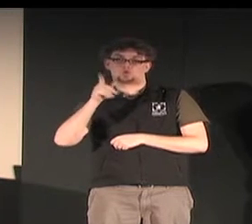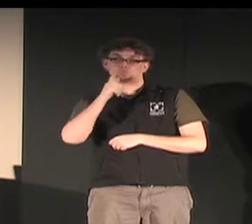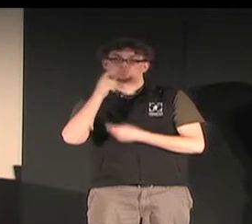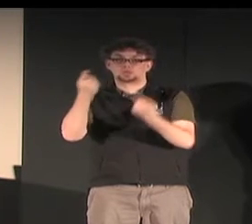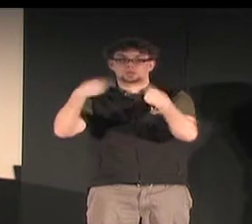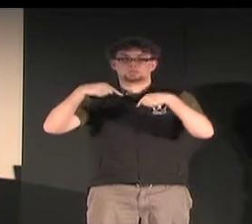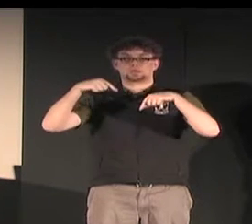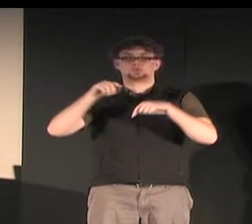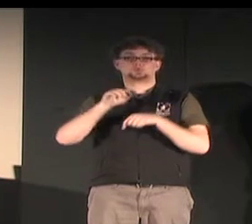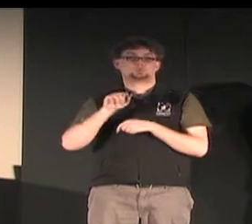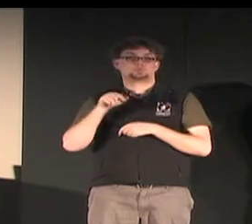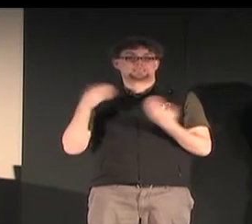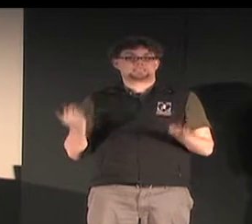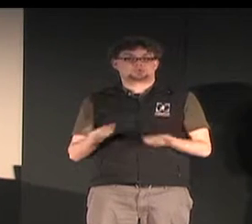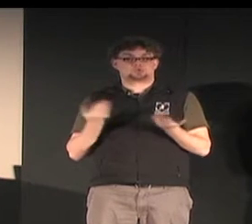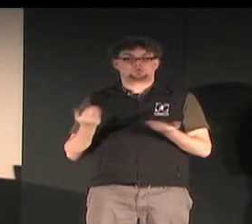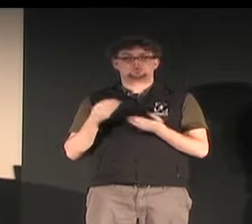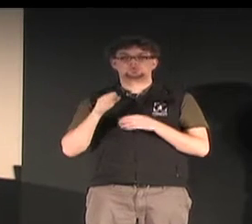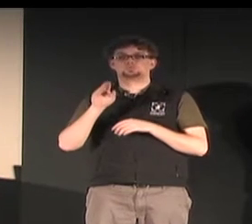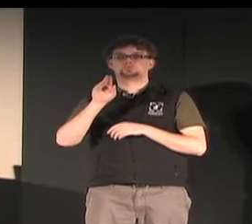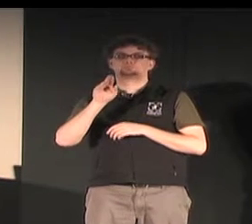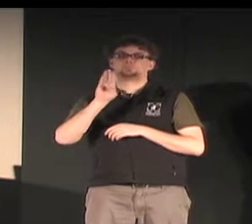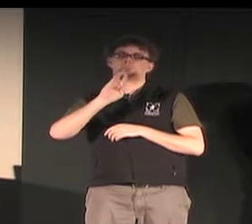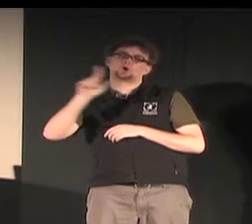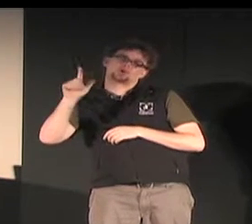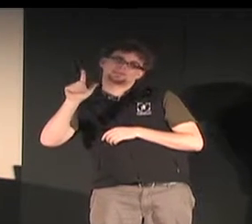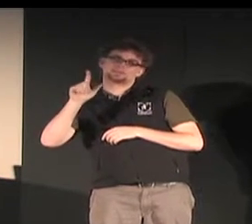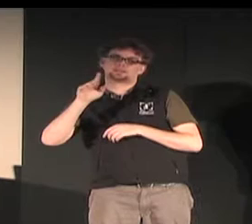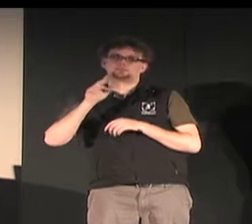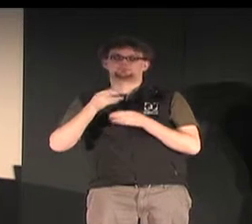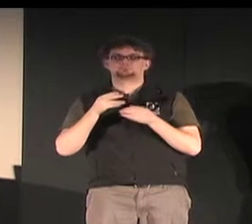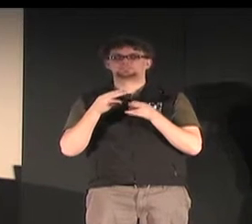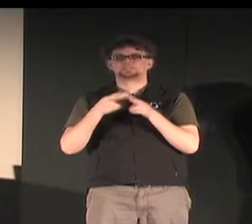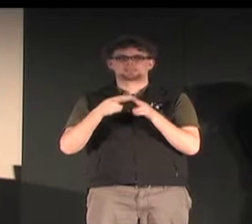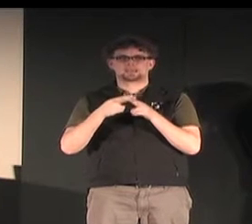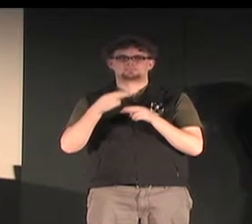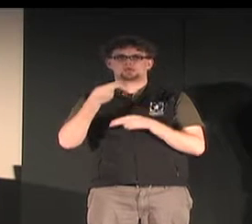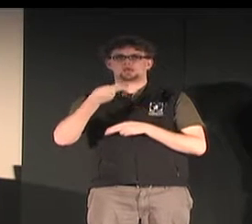back of the room for SignMark, who will be coming to the Burlington area.